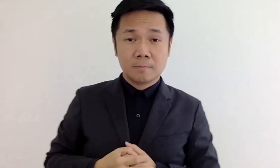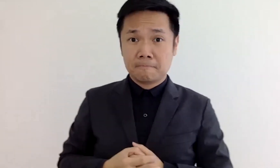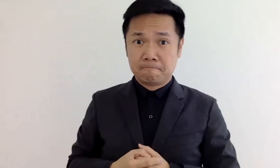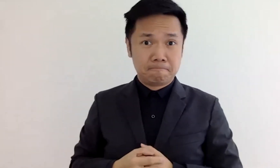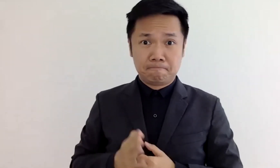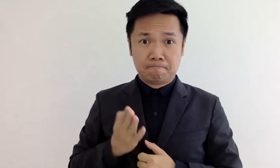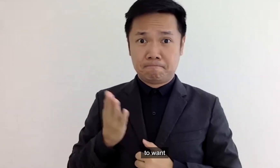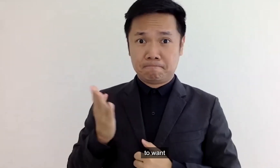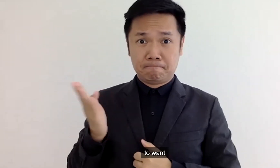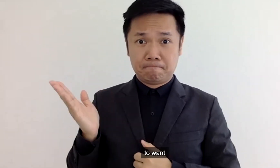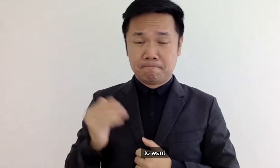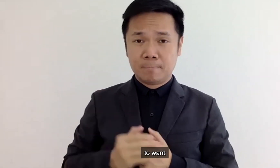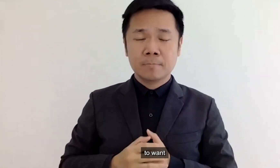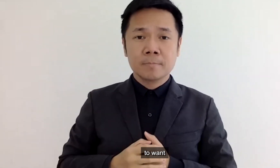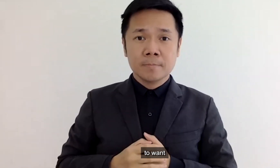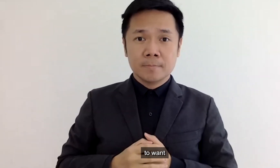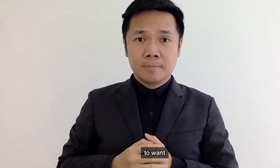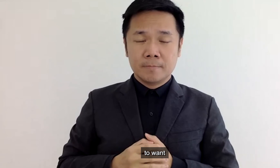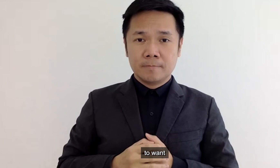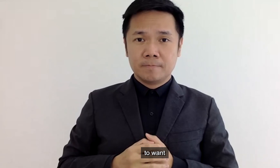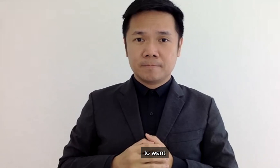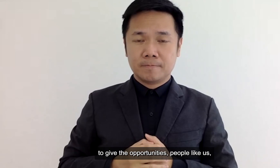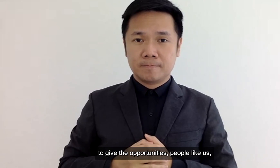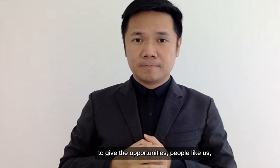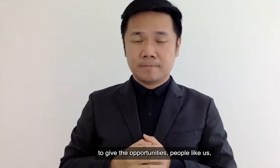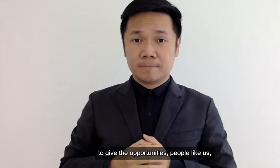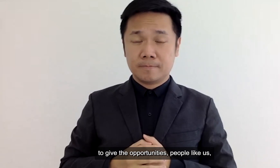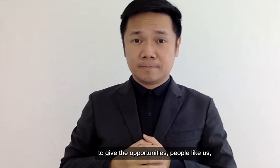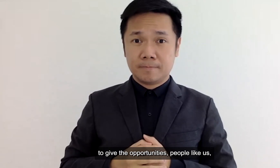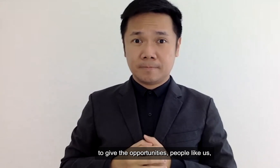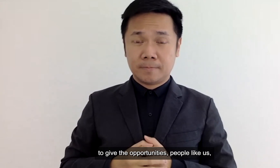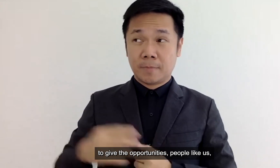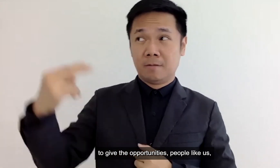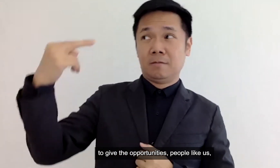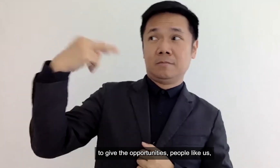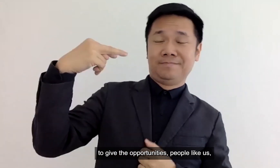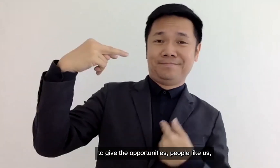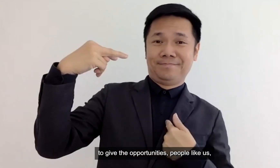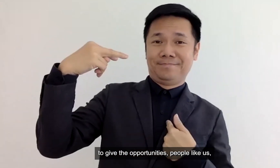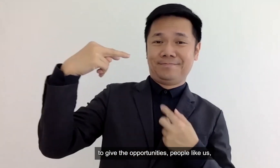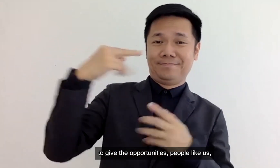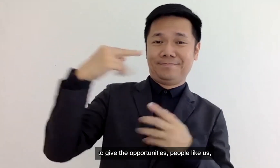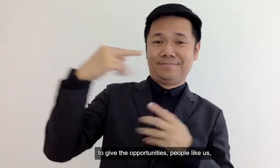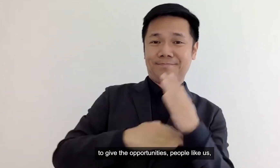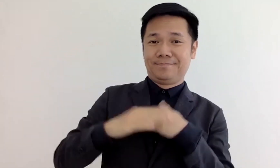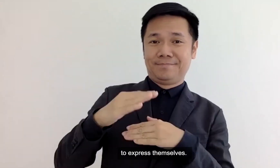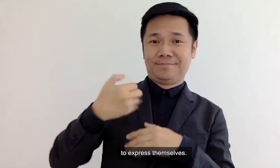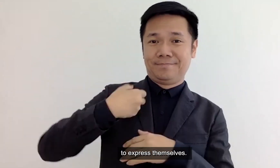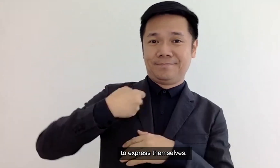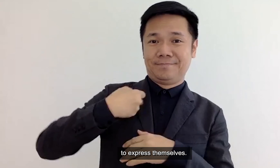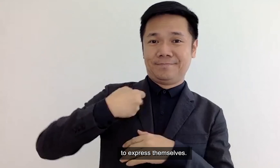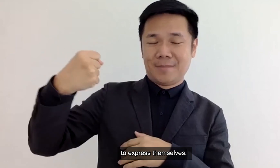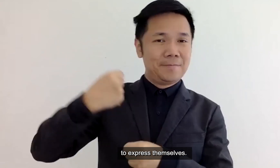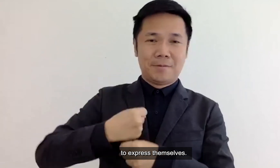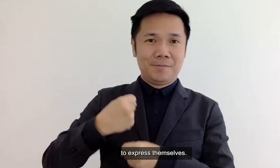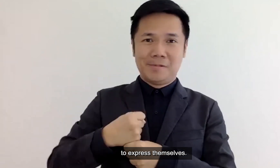want to get want to give the opportunities people like us to